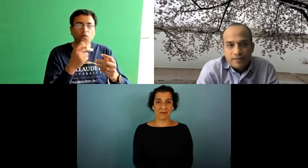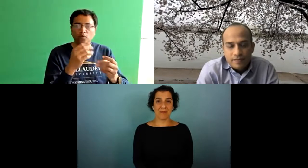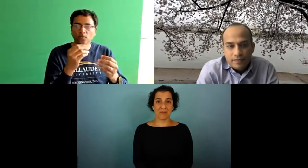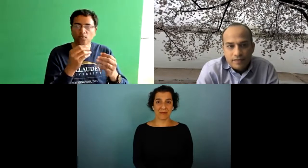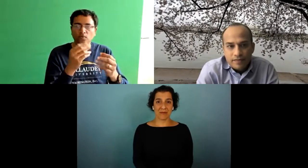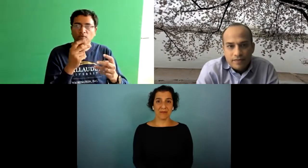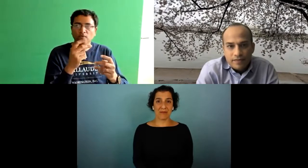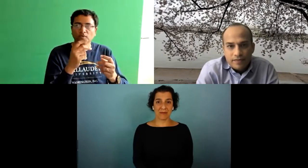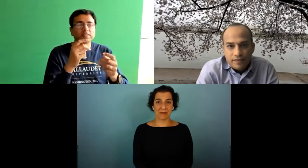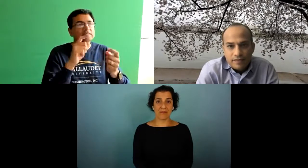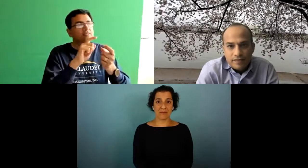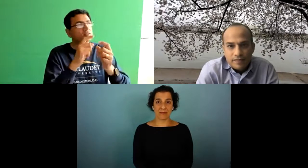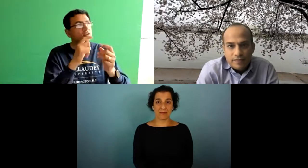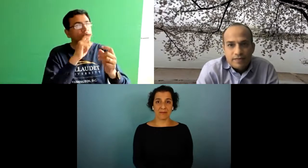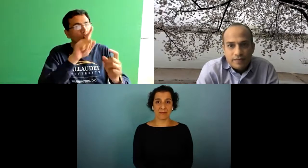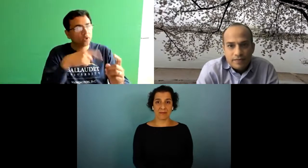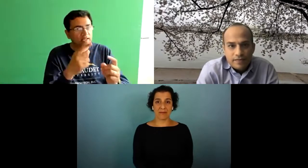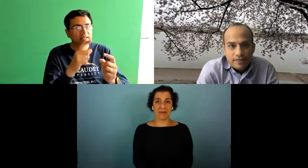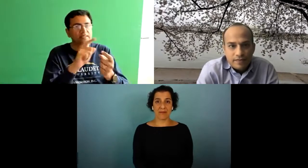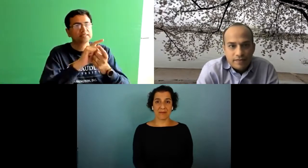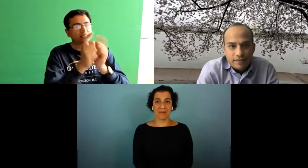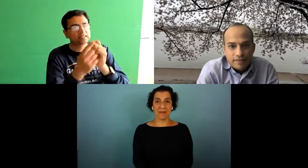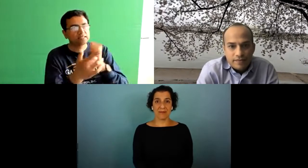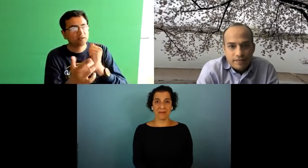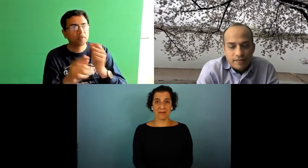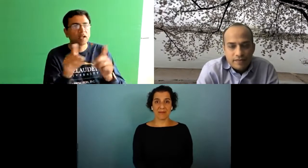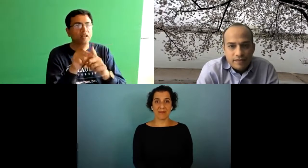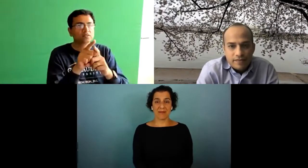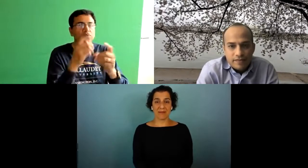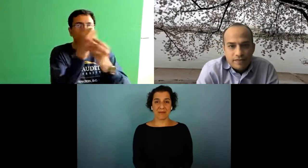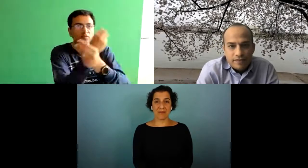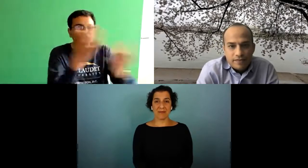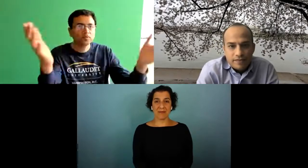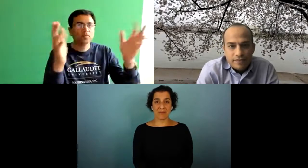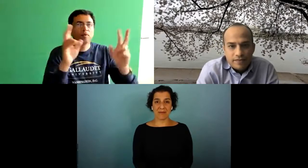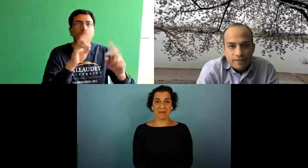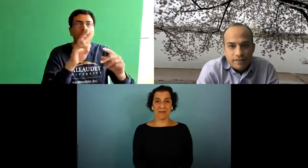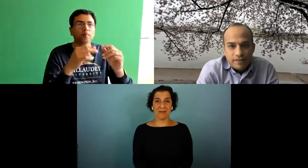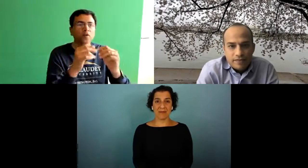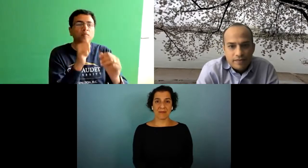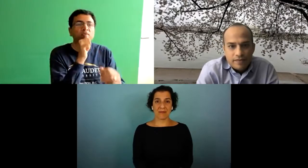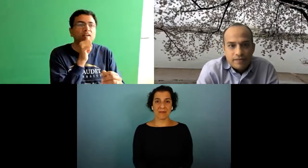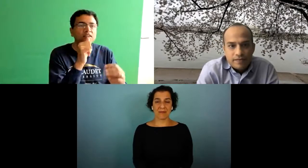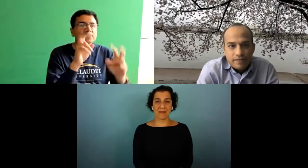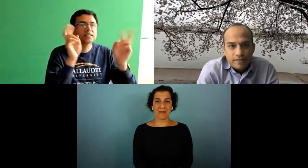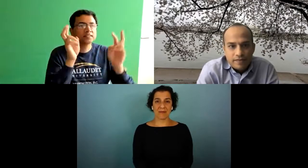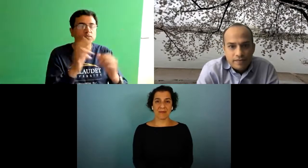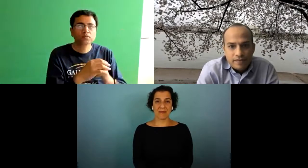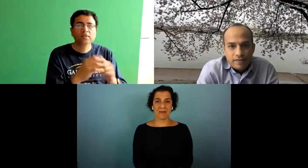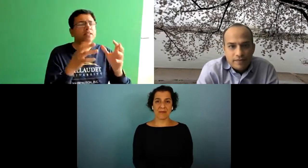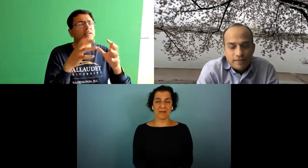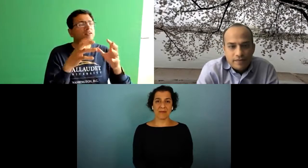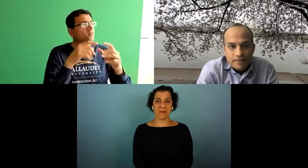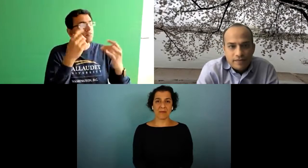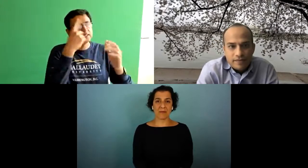are being identified so they focus on not only technological adjustments but